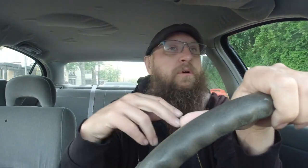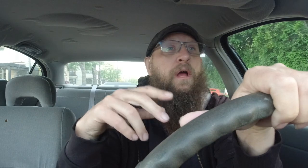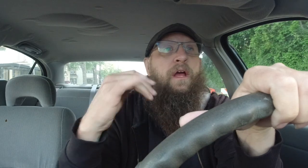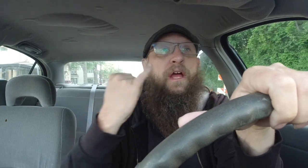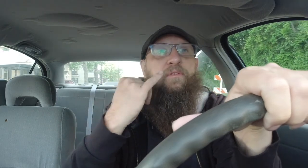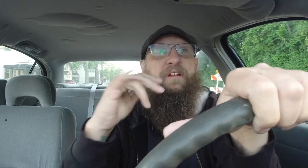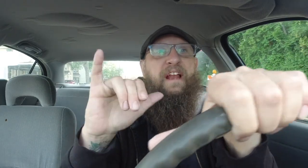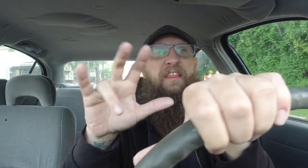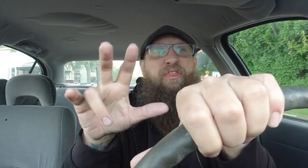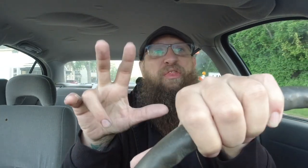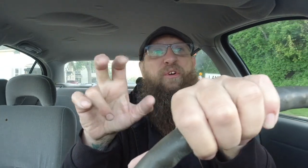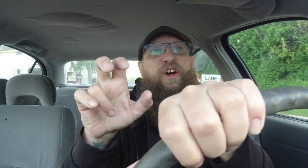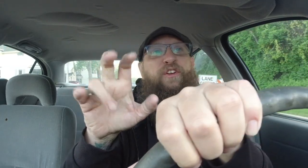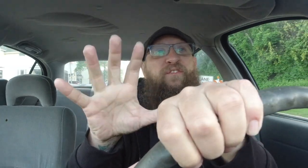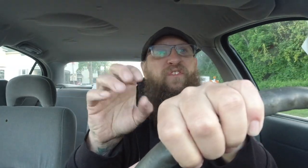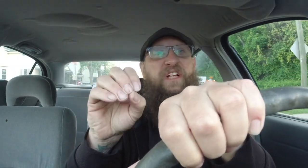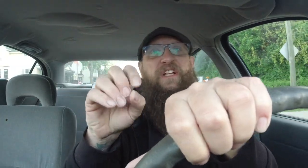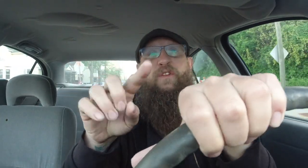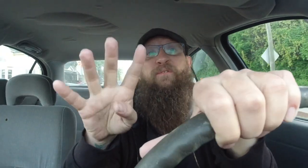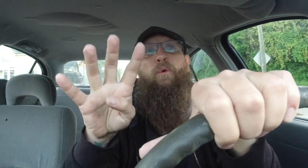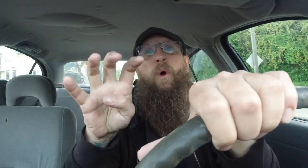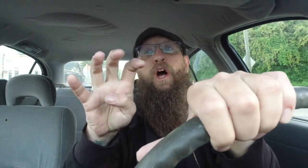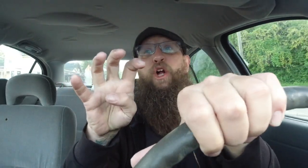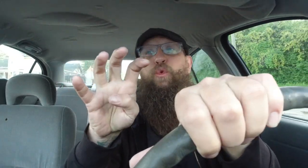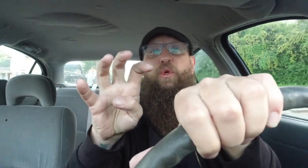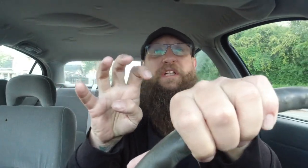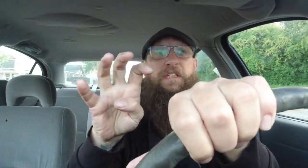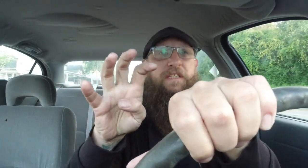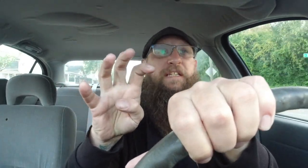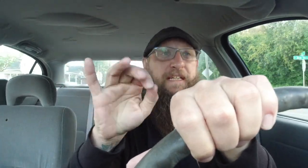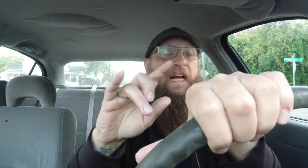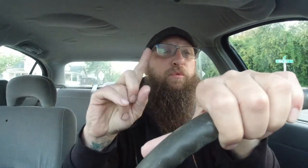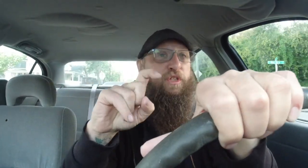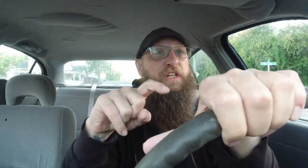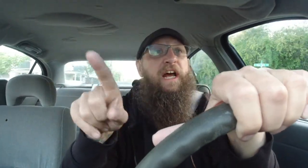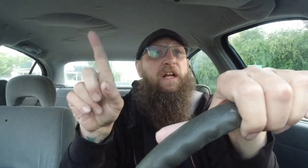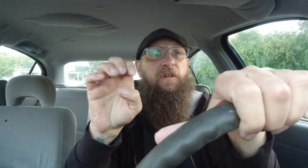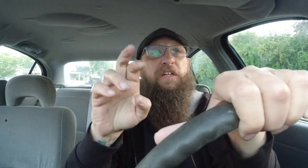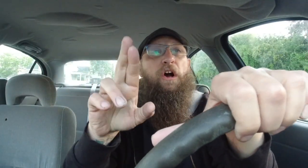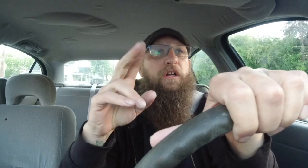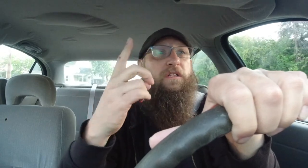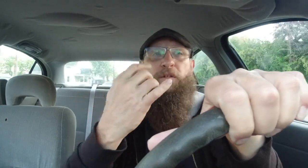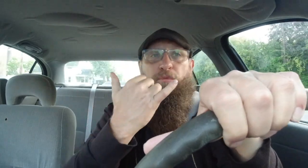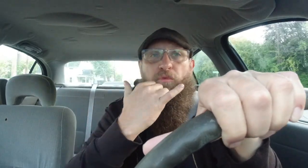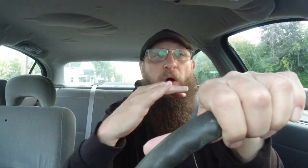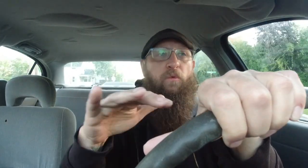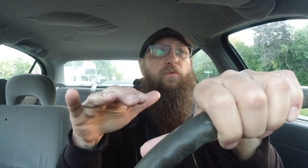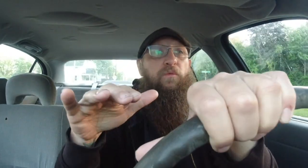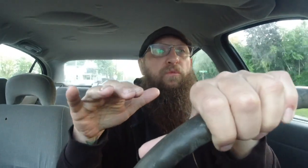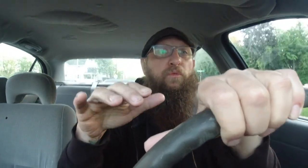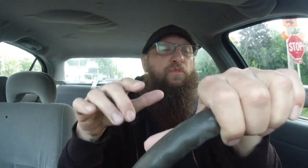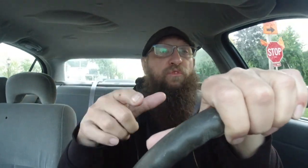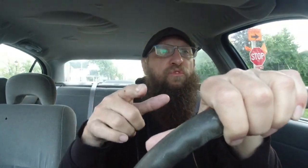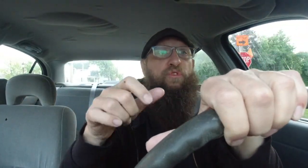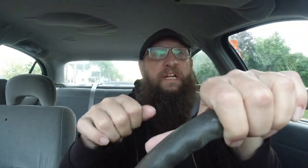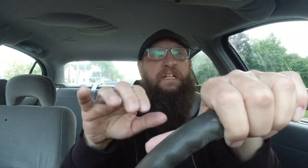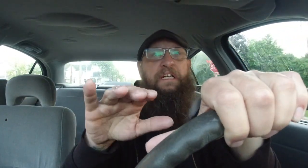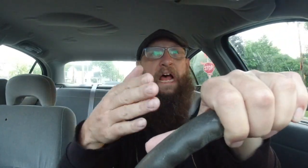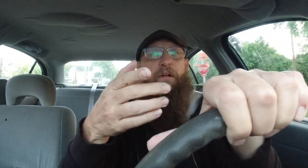if it's like 350 to 400 you gotta go er there's something wrong with you you can die